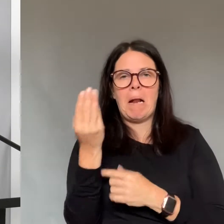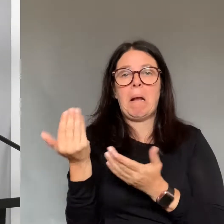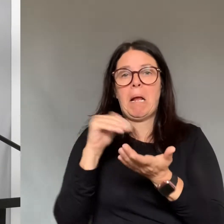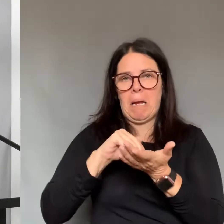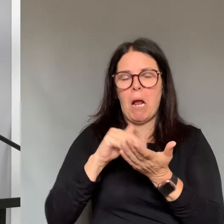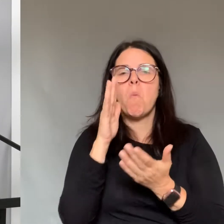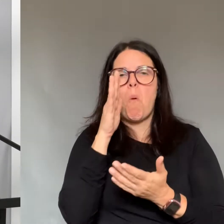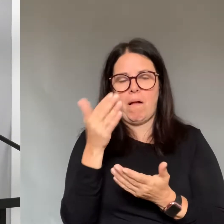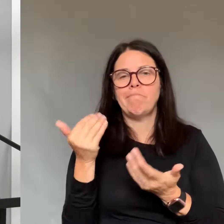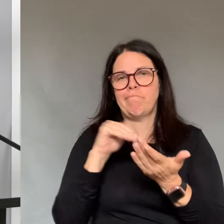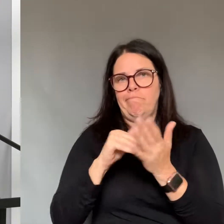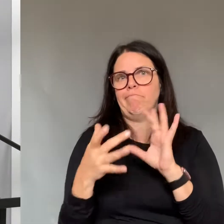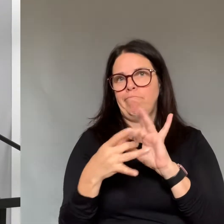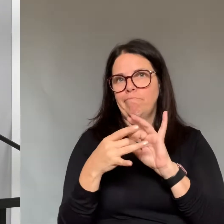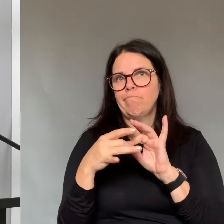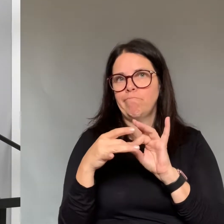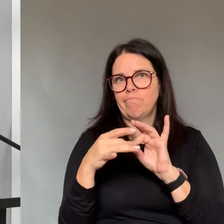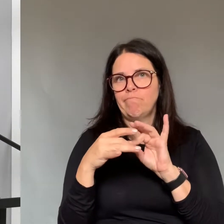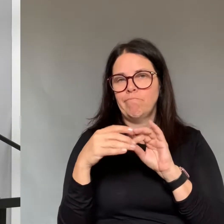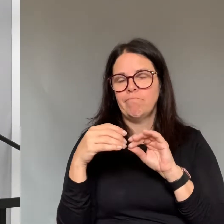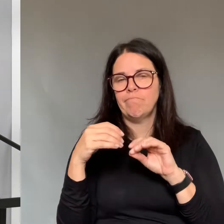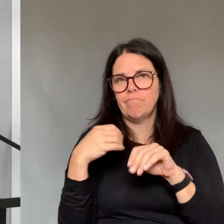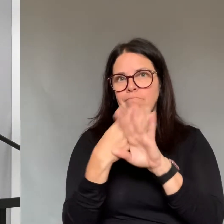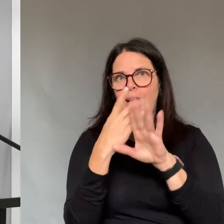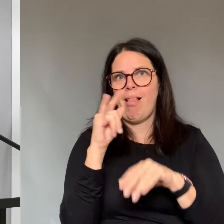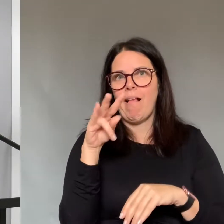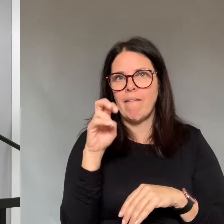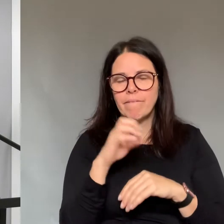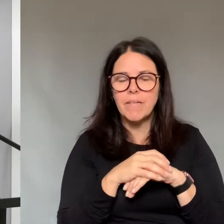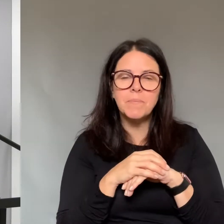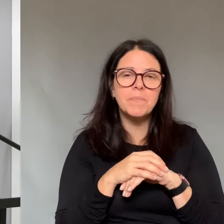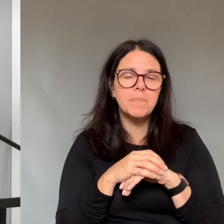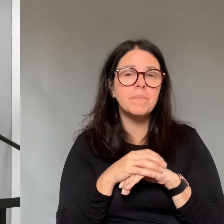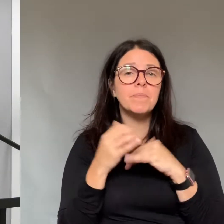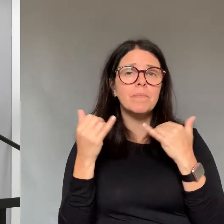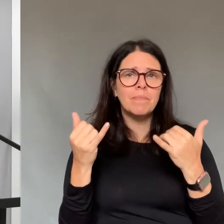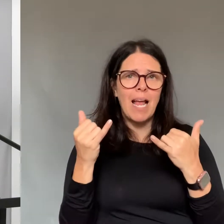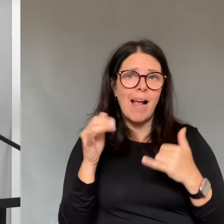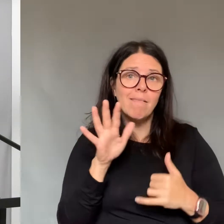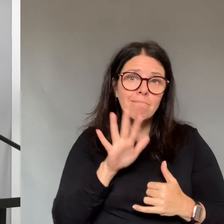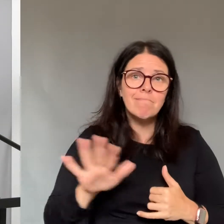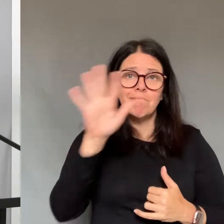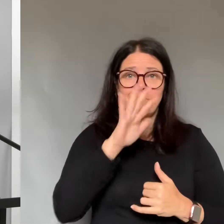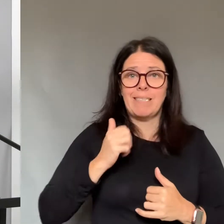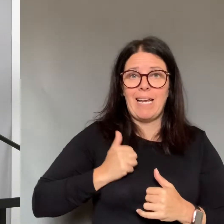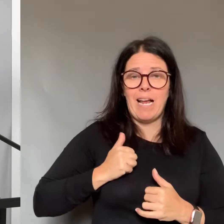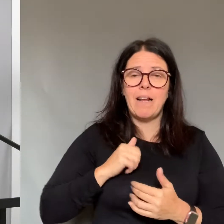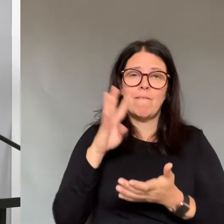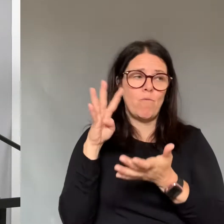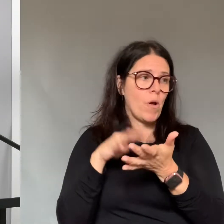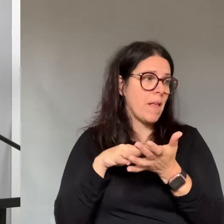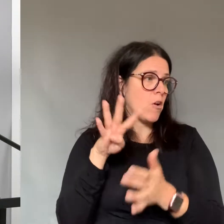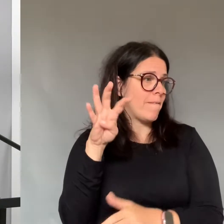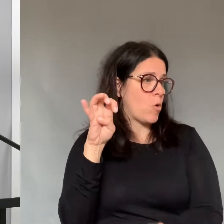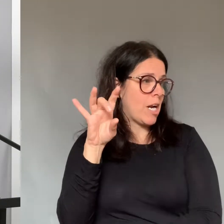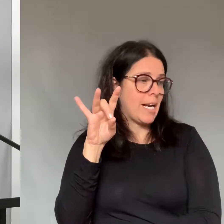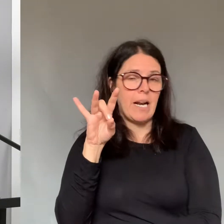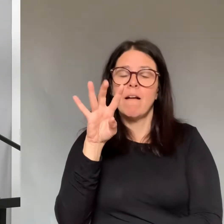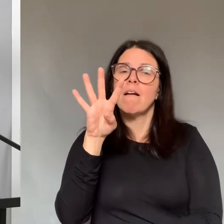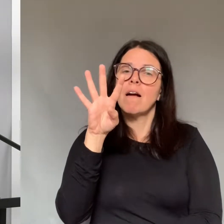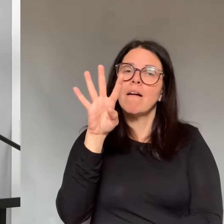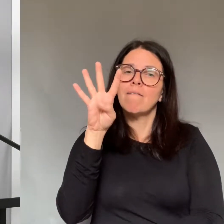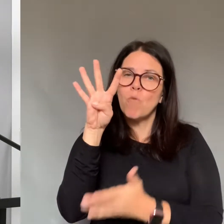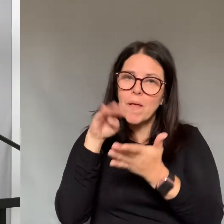I will start with our daily updates. We now have 4043 confirmed cases of COVID-19 in